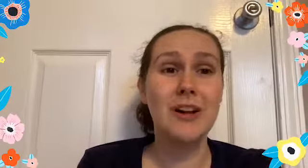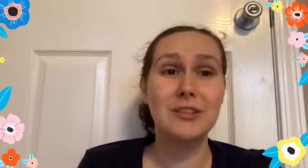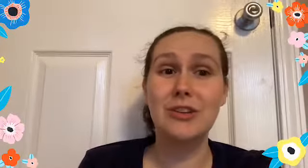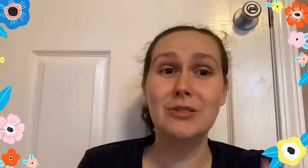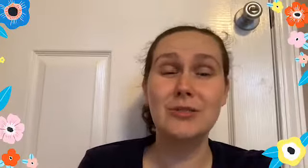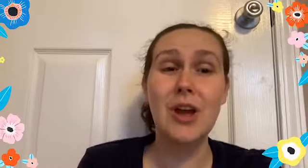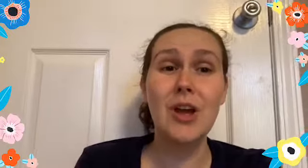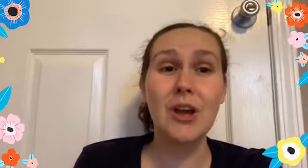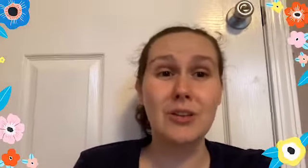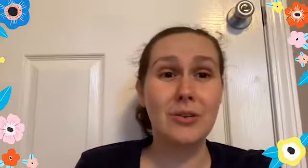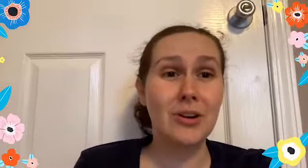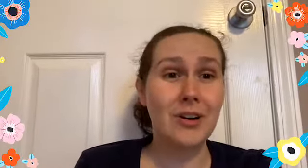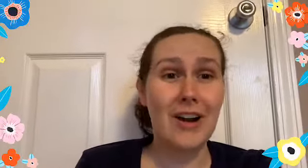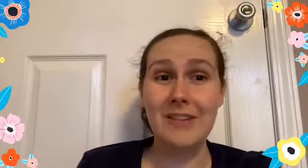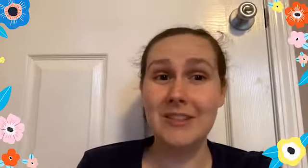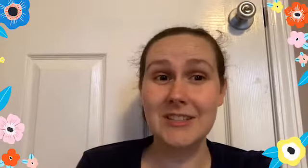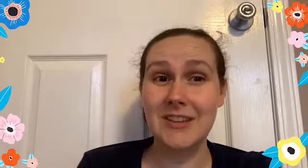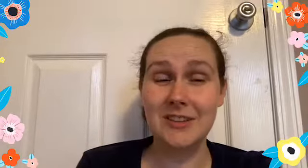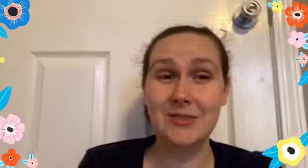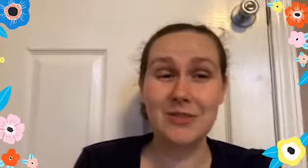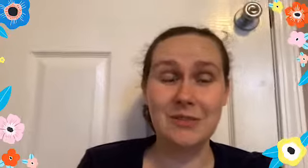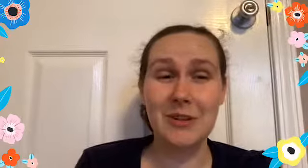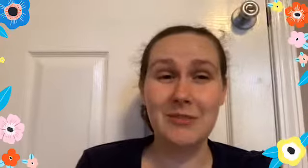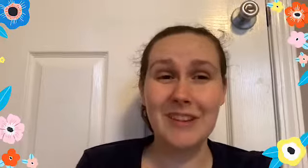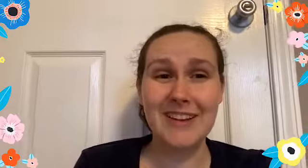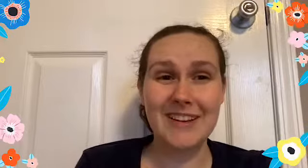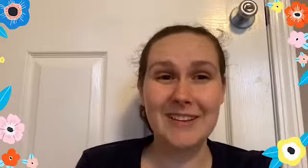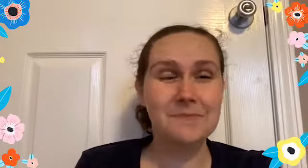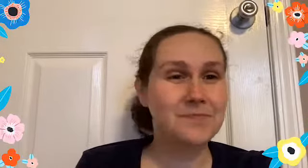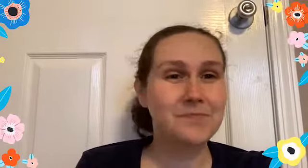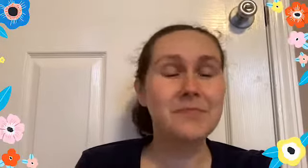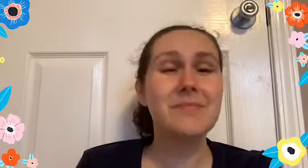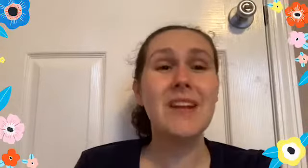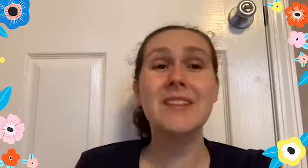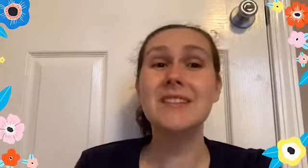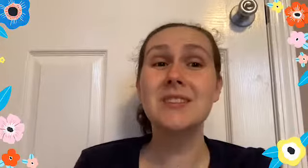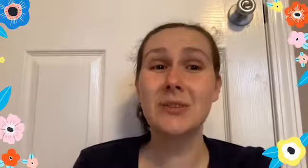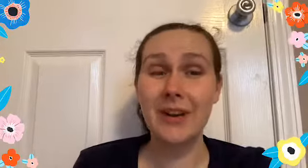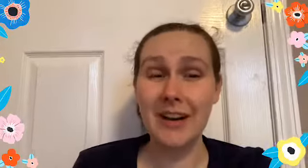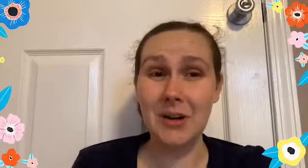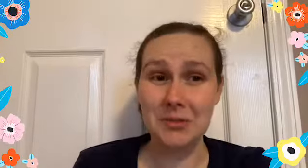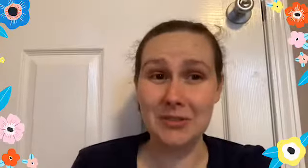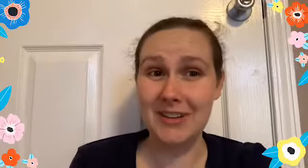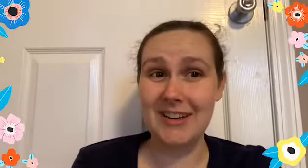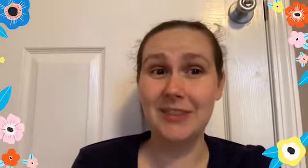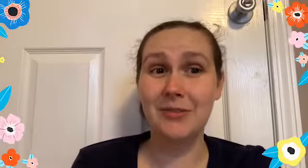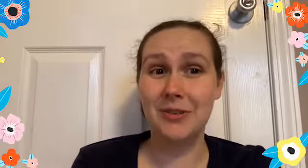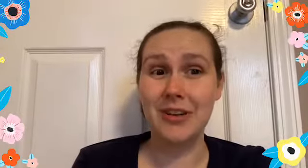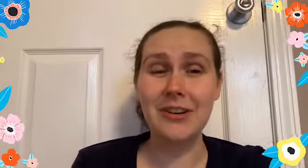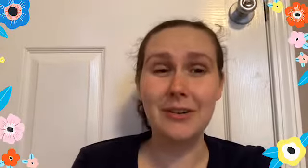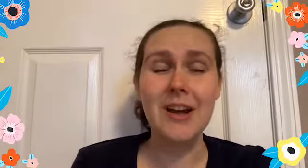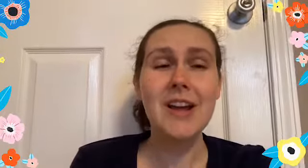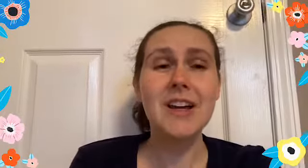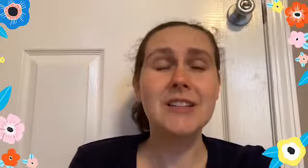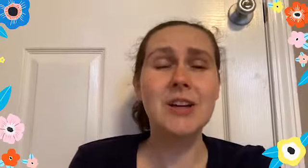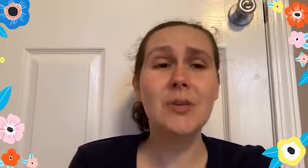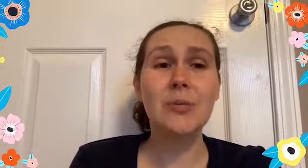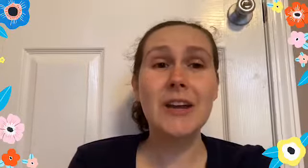want to use your crafty skills for something really good, this is a great opportunity for you. So we